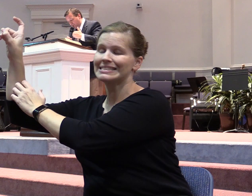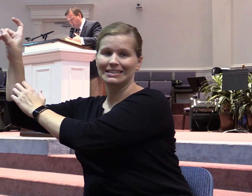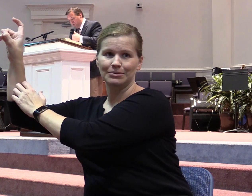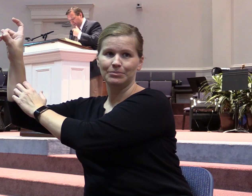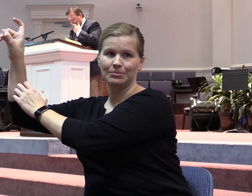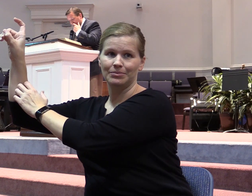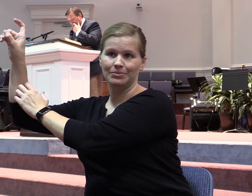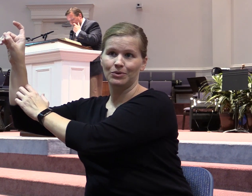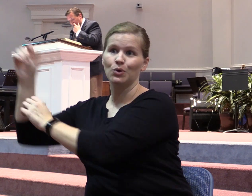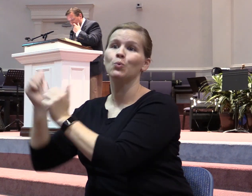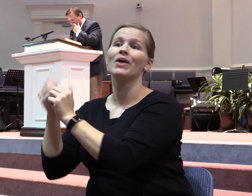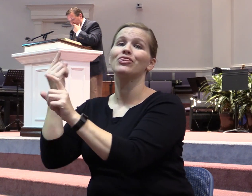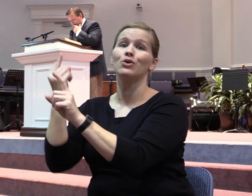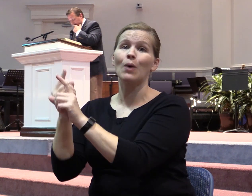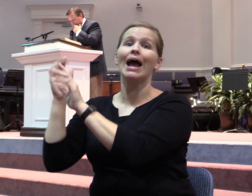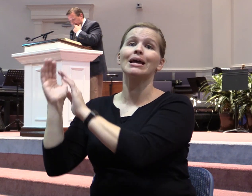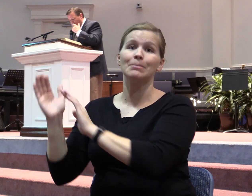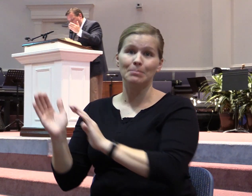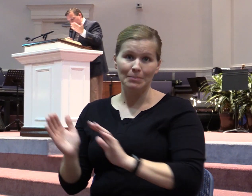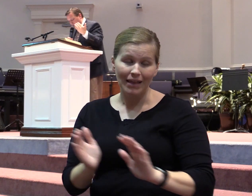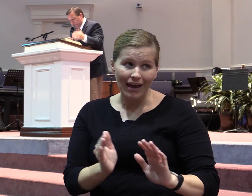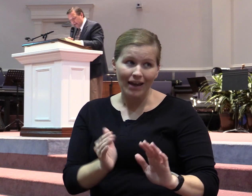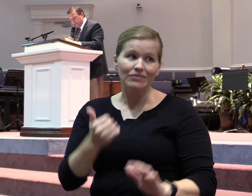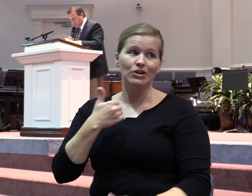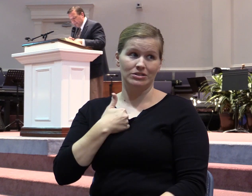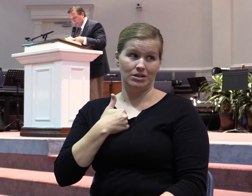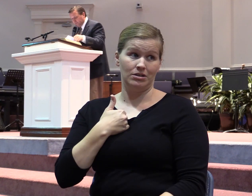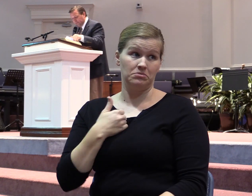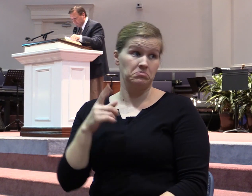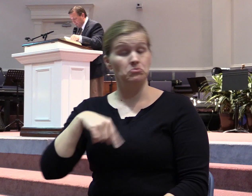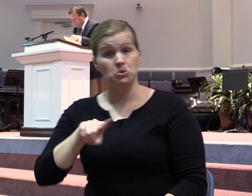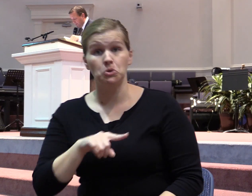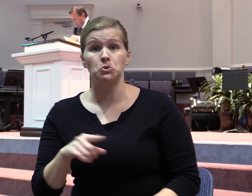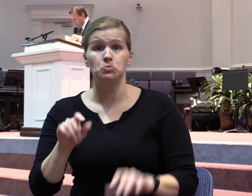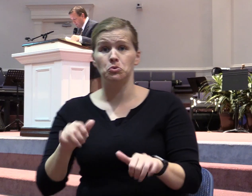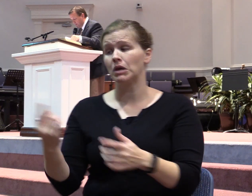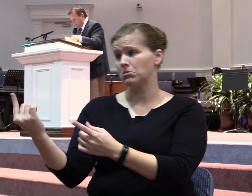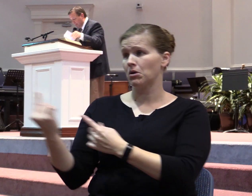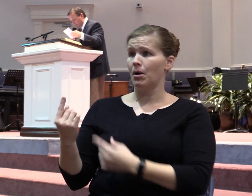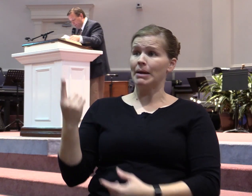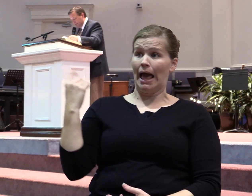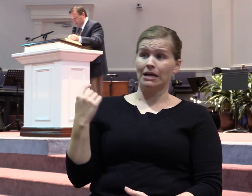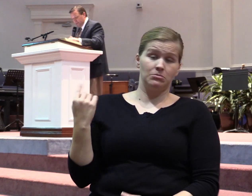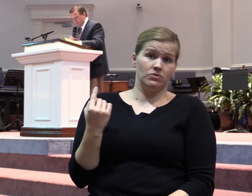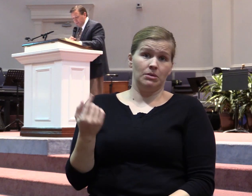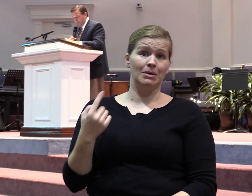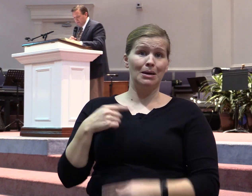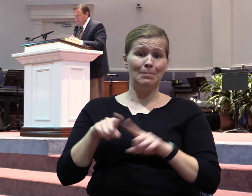company. Amen. You can come tonight. You can ask me for something, but I'm limited. So